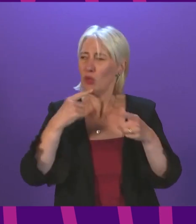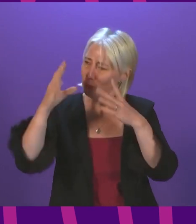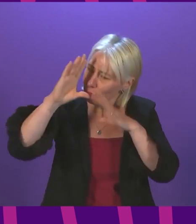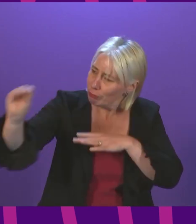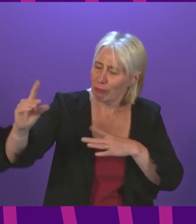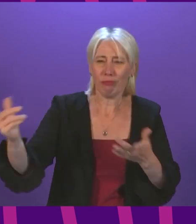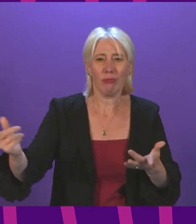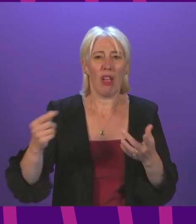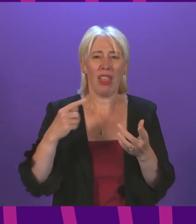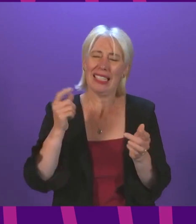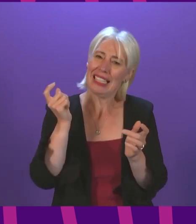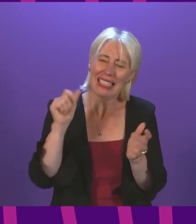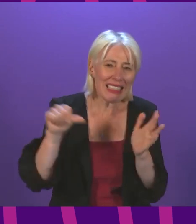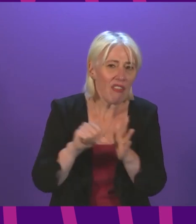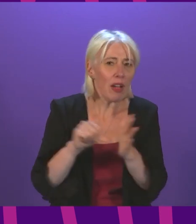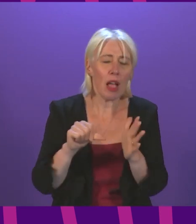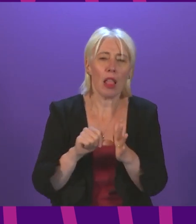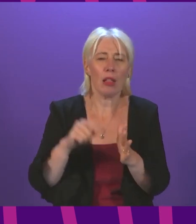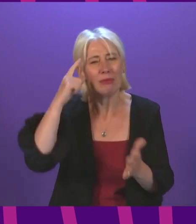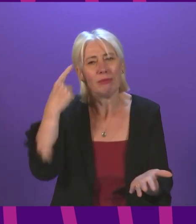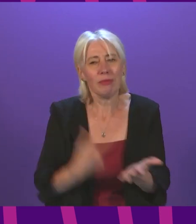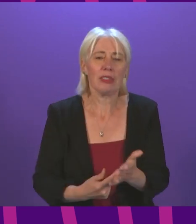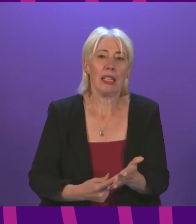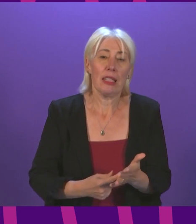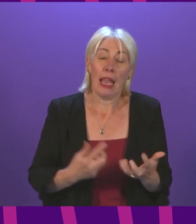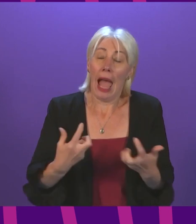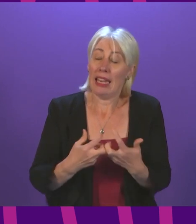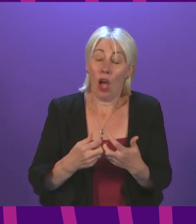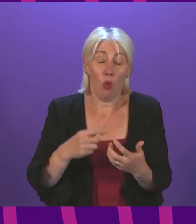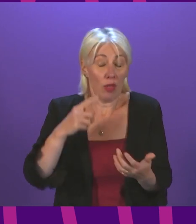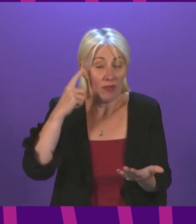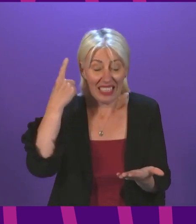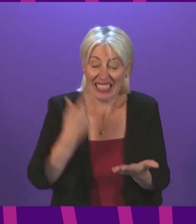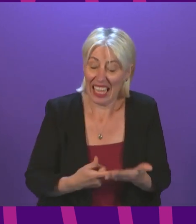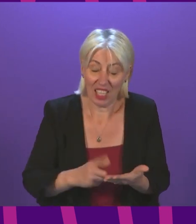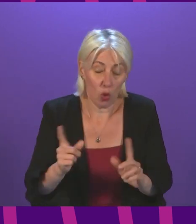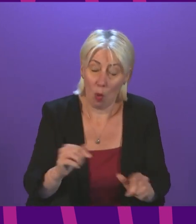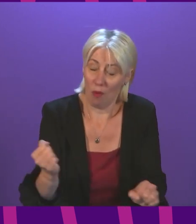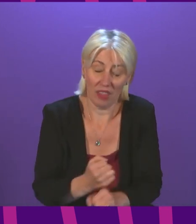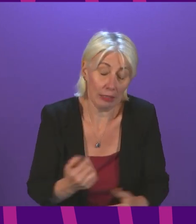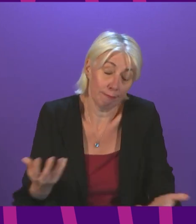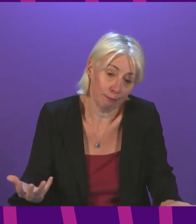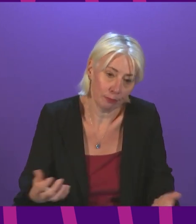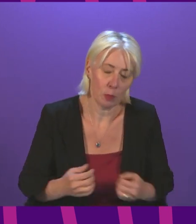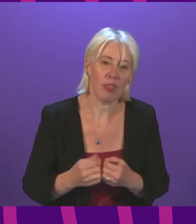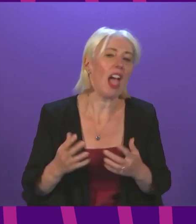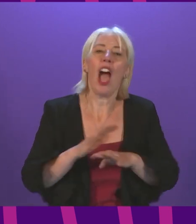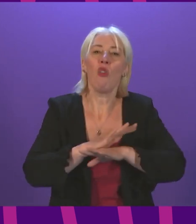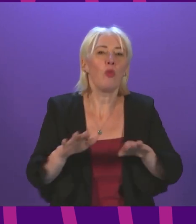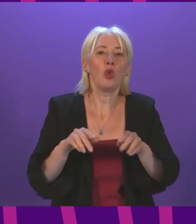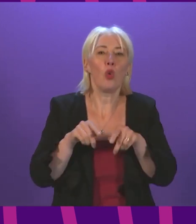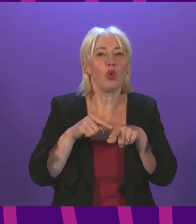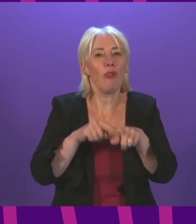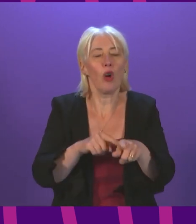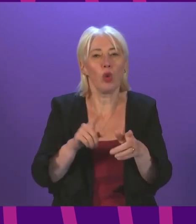difficulty of this judgment as i can be and the reasons why we have arrived where we we have if there is a non-aligned position across the